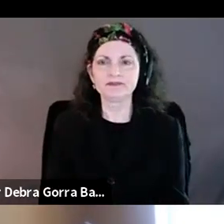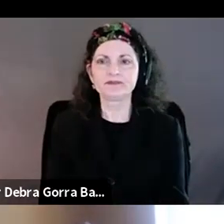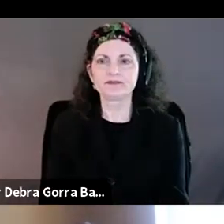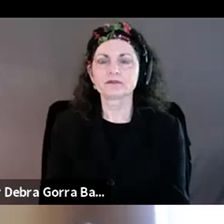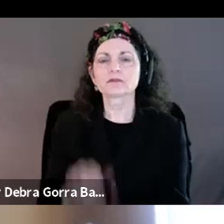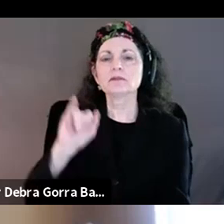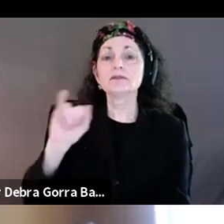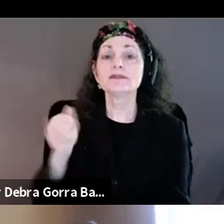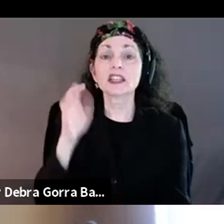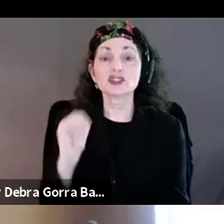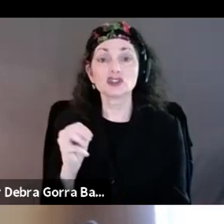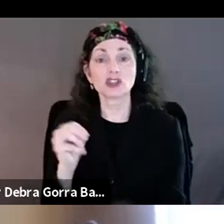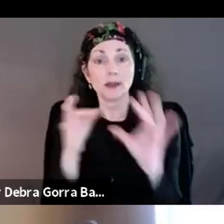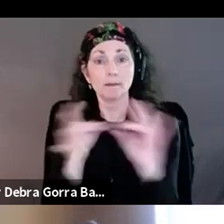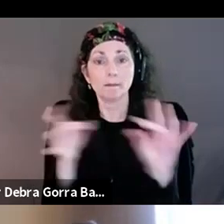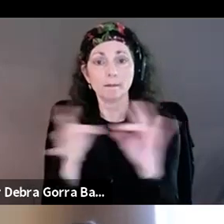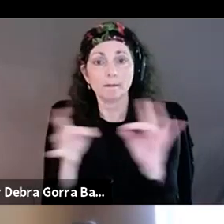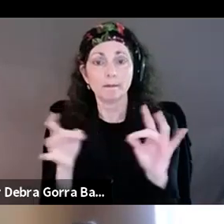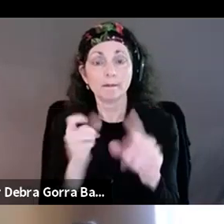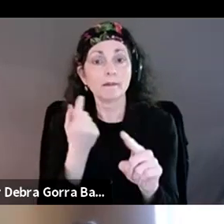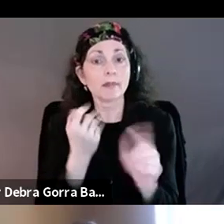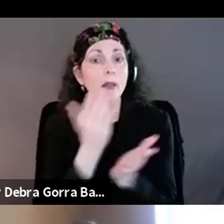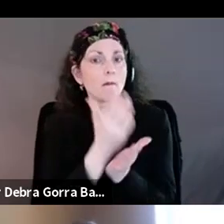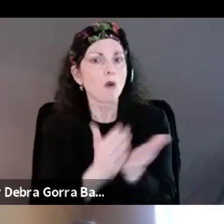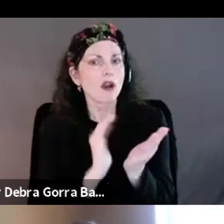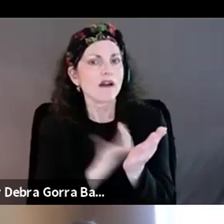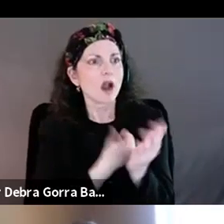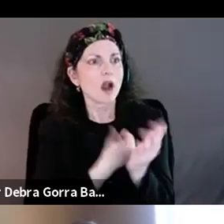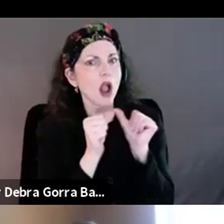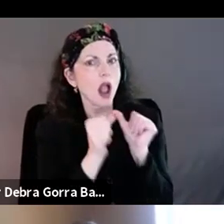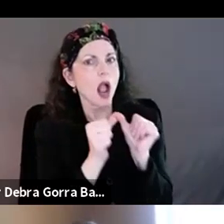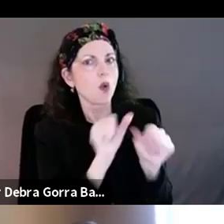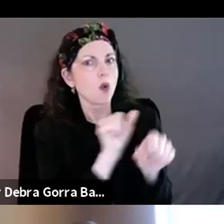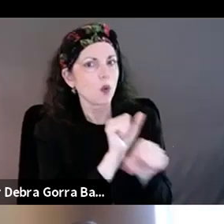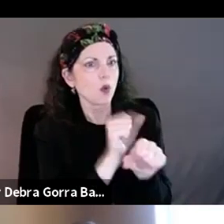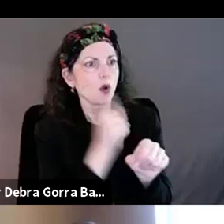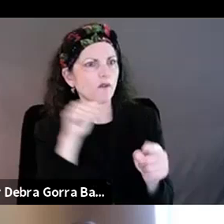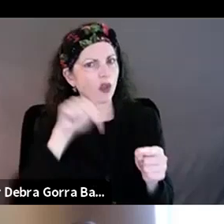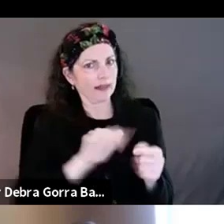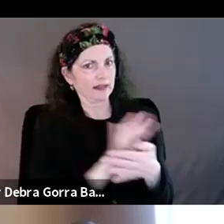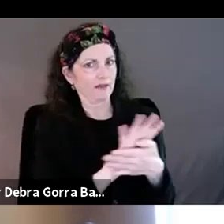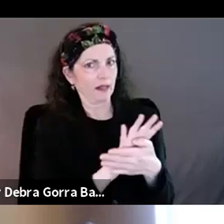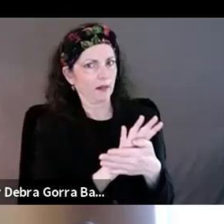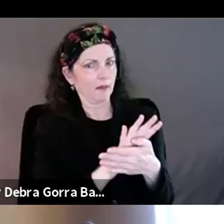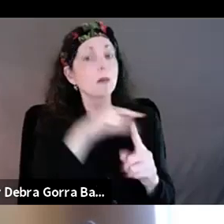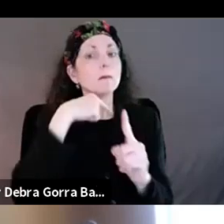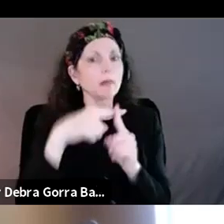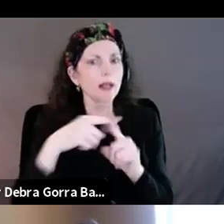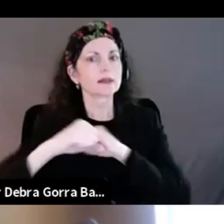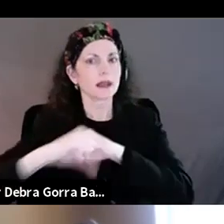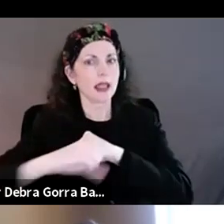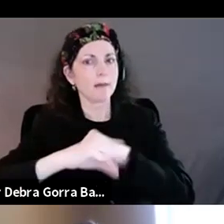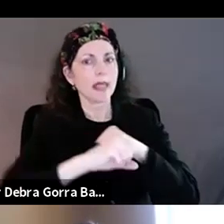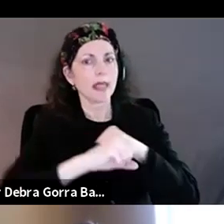I think a part of the ongoing work of the film and the campaign is to really let